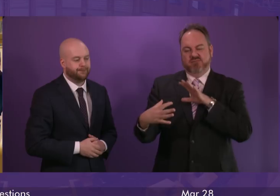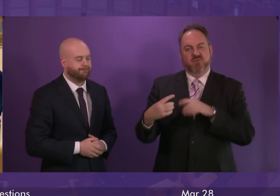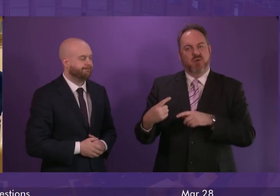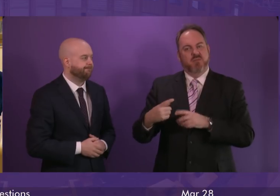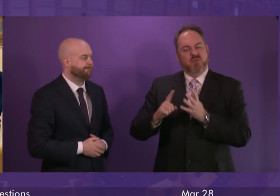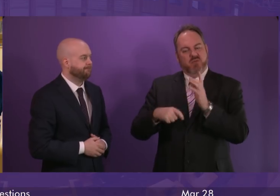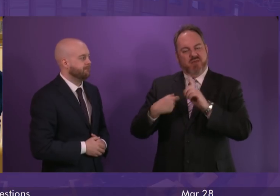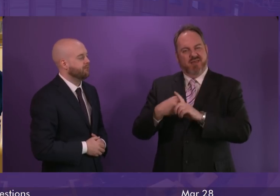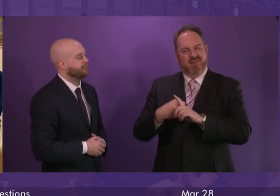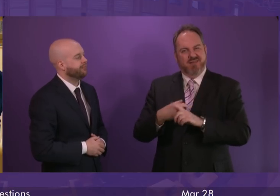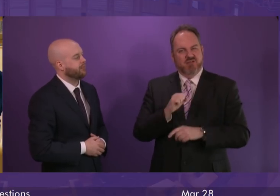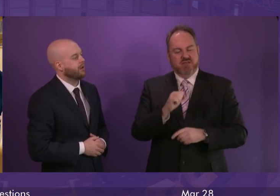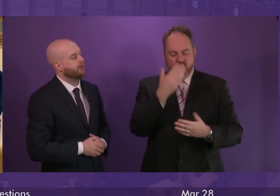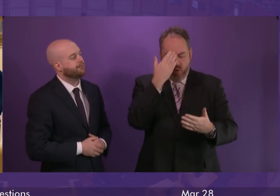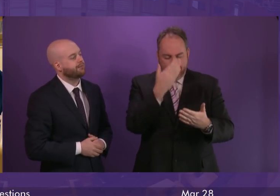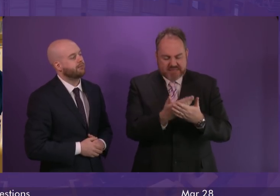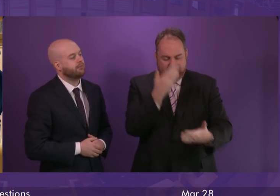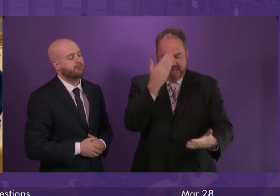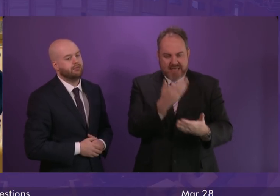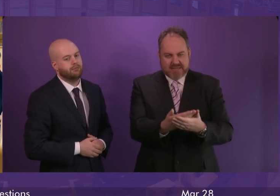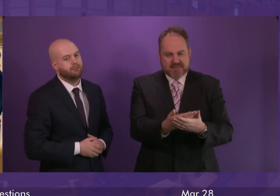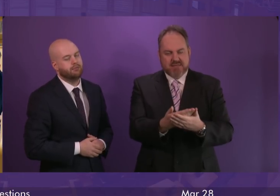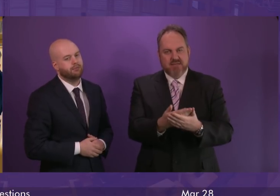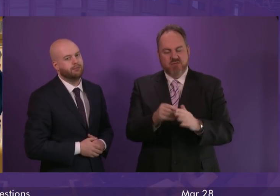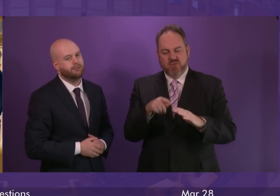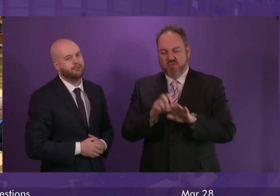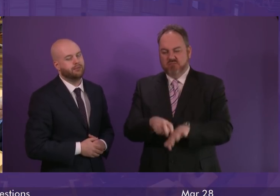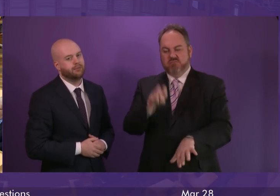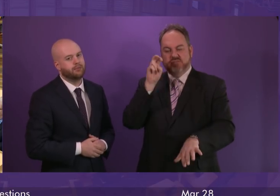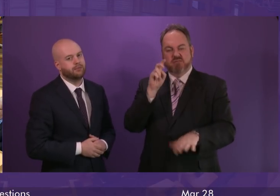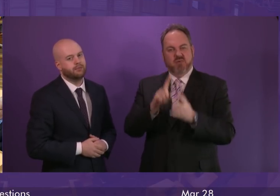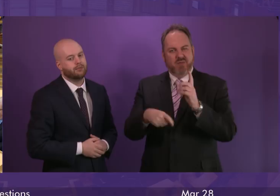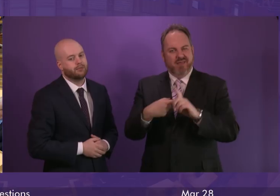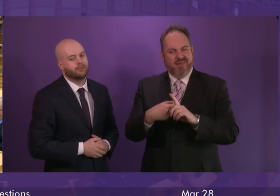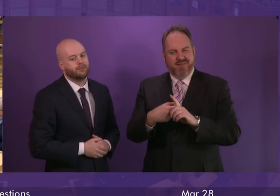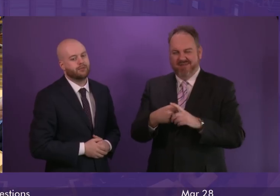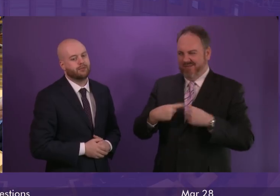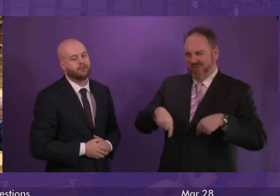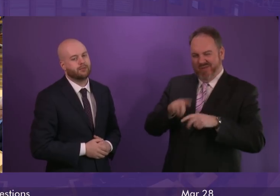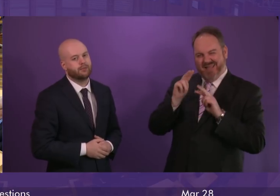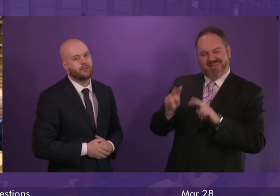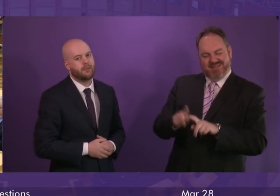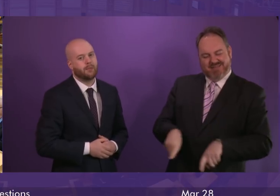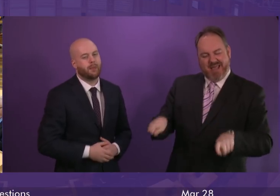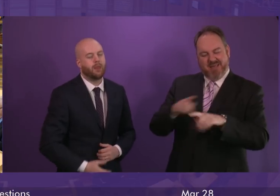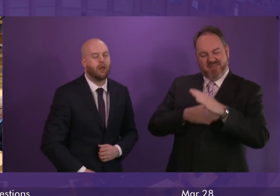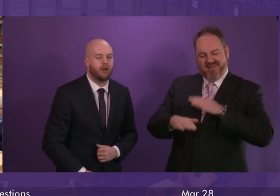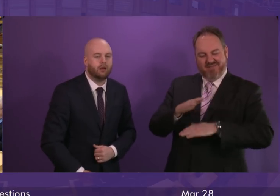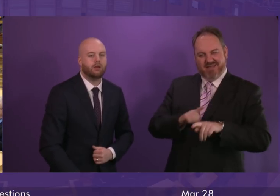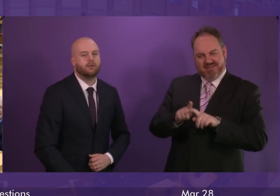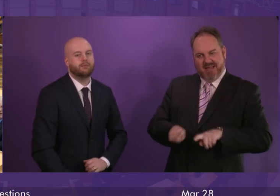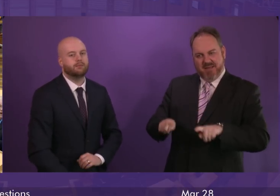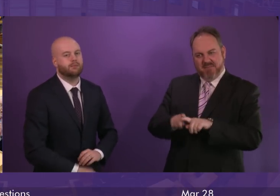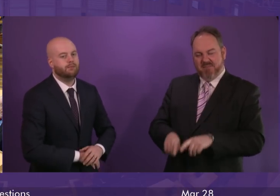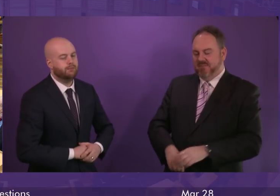own, one single-minded obsession. Aren't Scots right to detect just a little bit of a pattern here, First Minister? Most distinctly